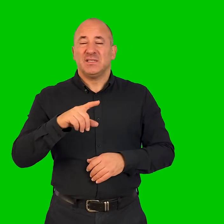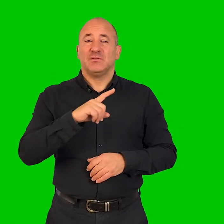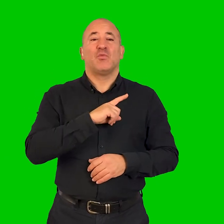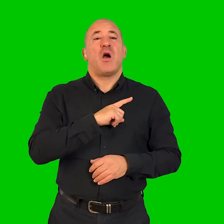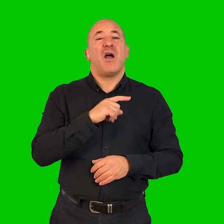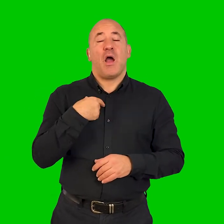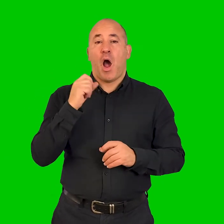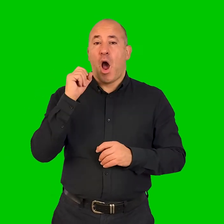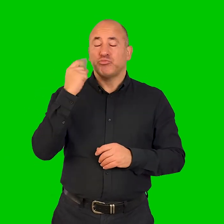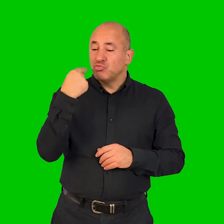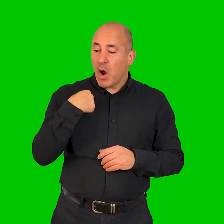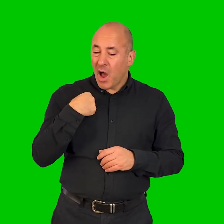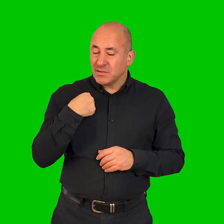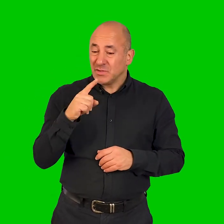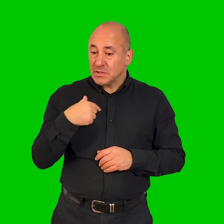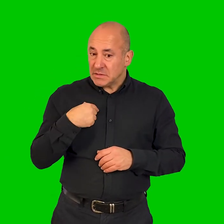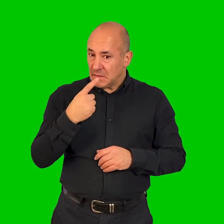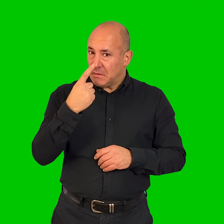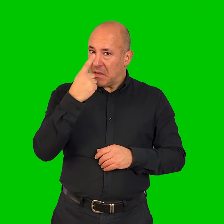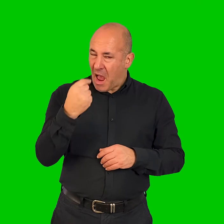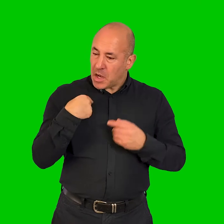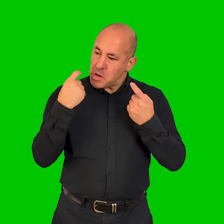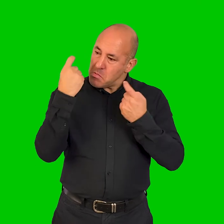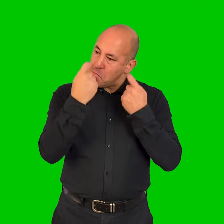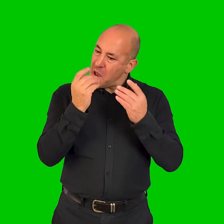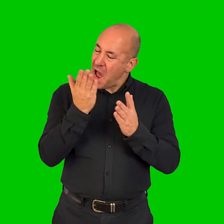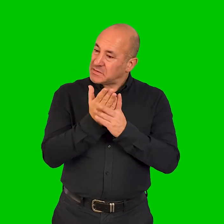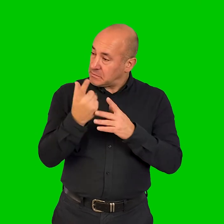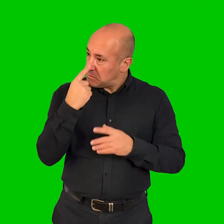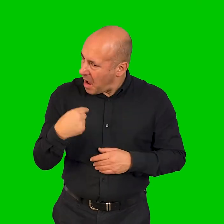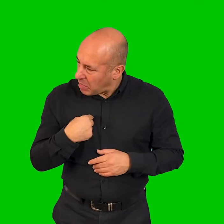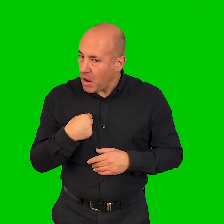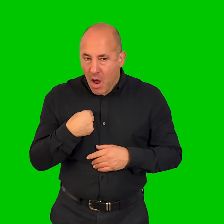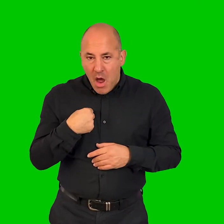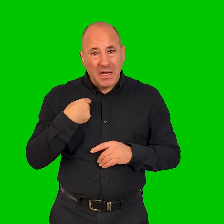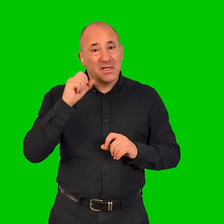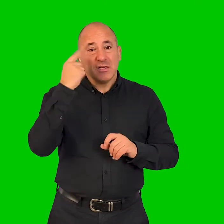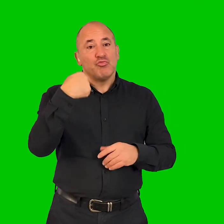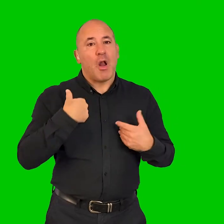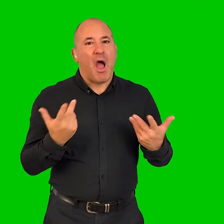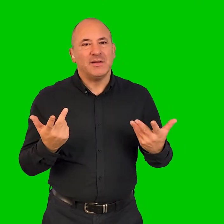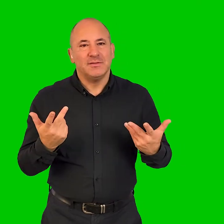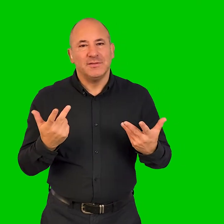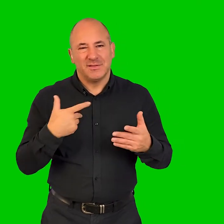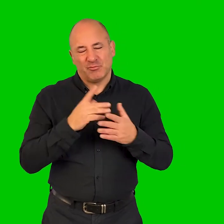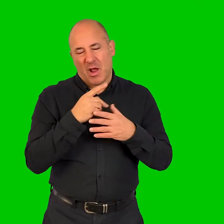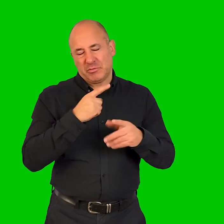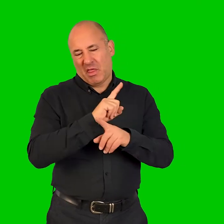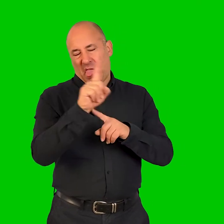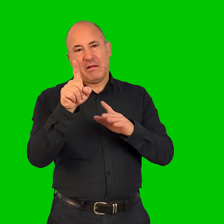late, both in terms of my own needs and the needs of an audience as well, because I didn't know you were allowed to consider